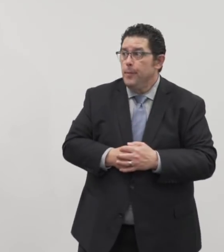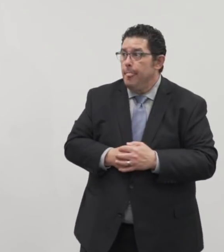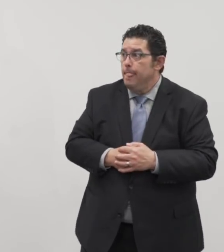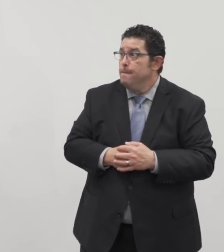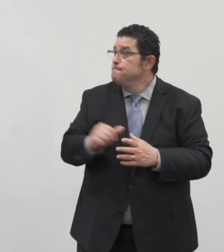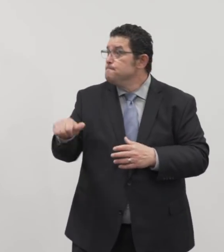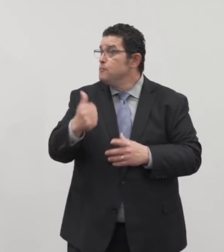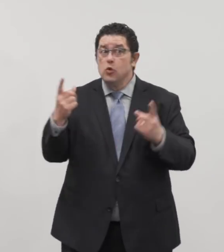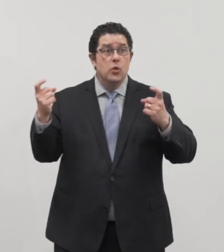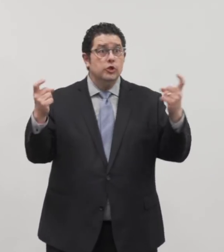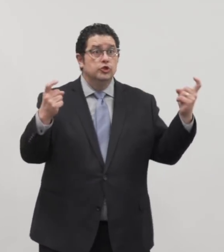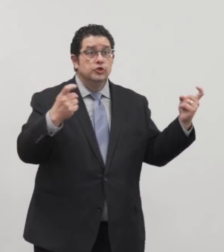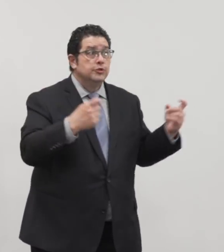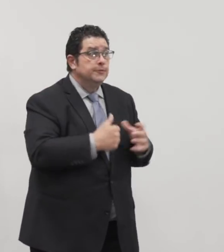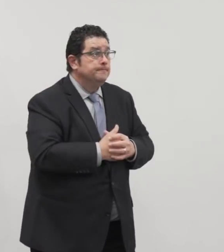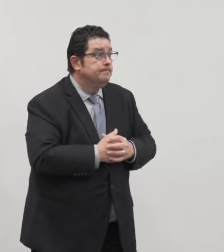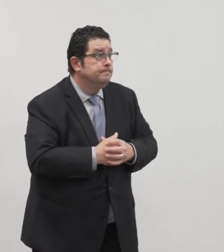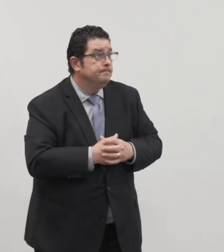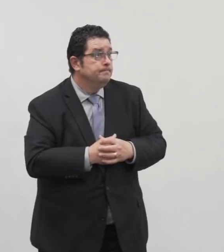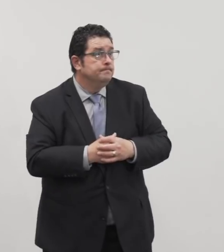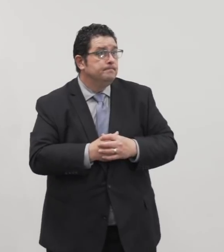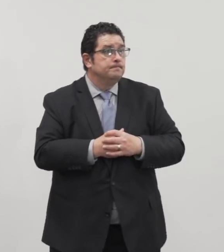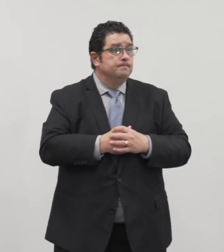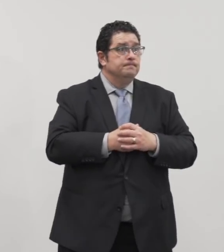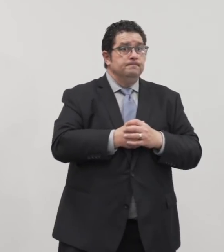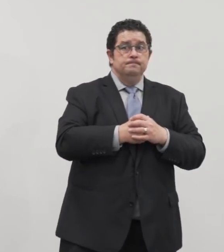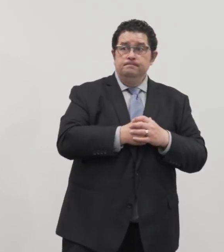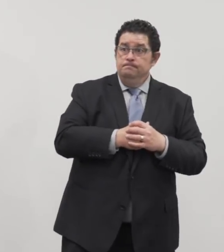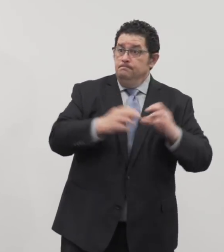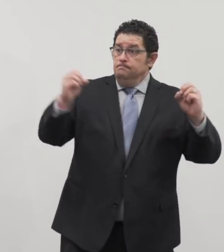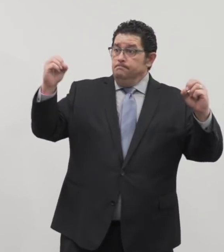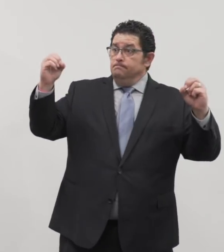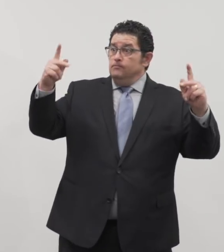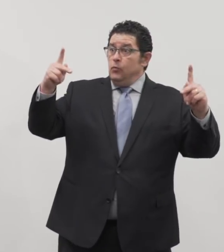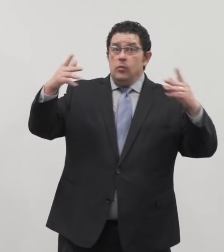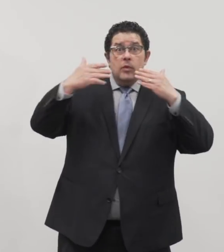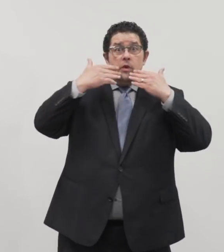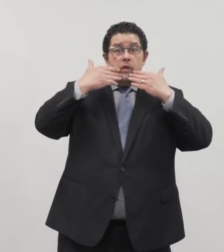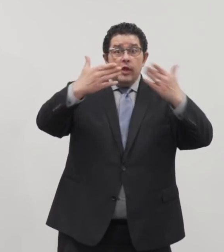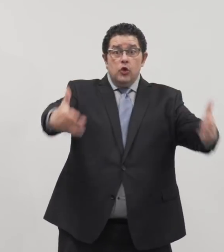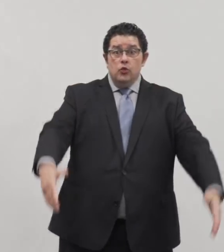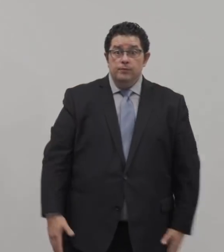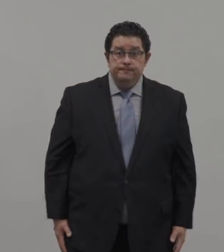Any other questions? other questions? Okay, thank you.